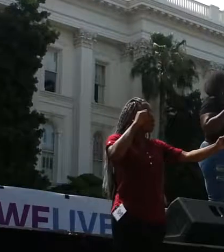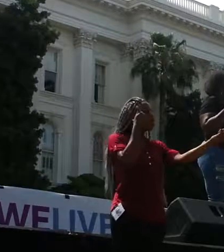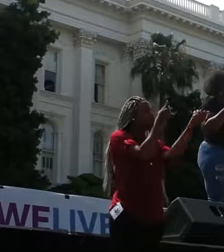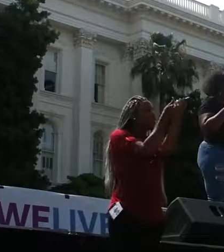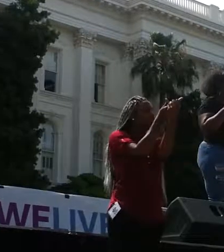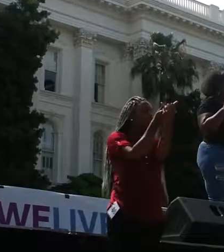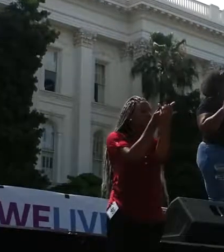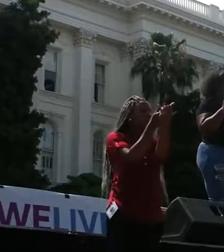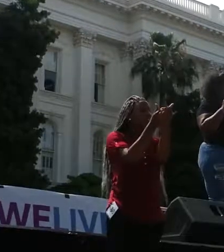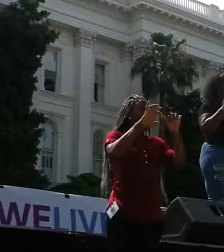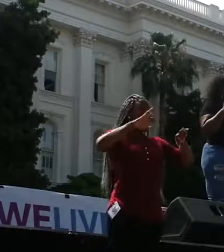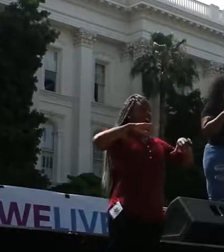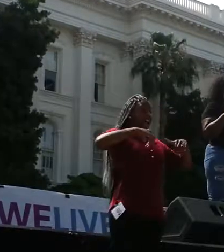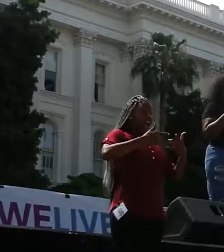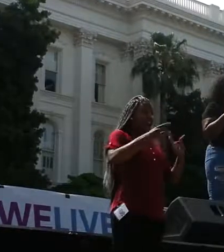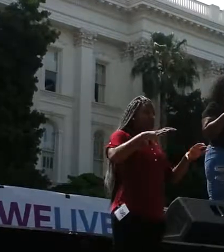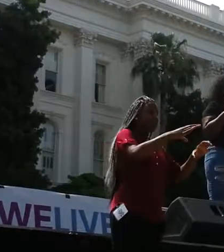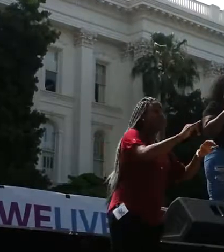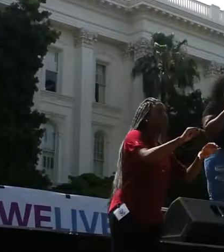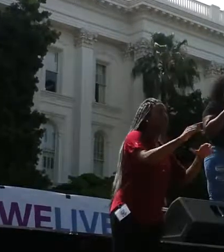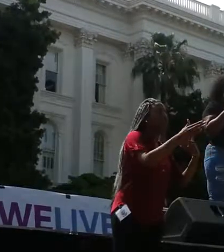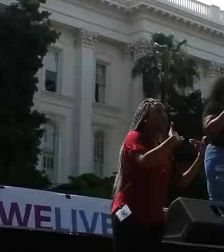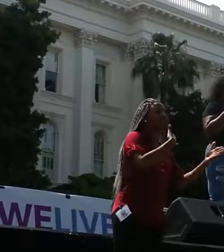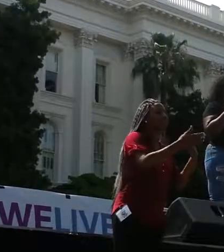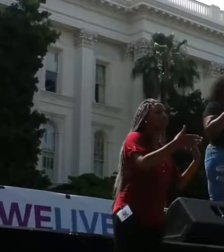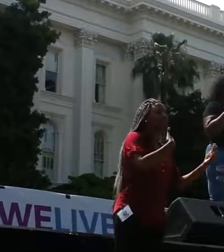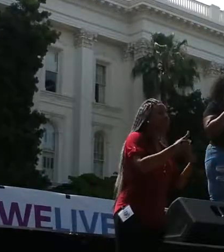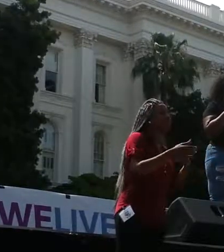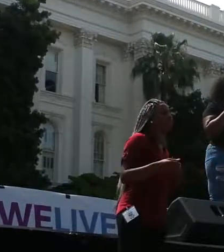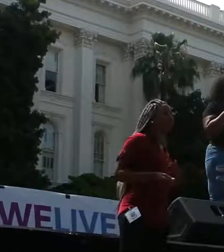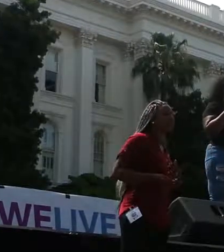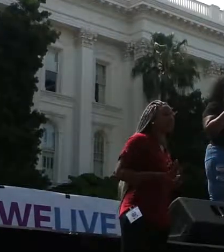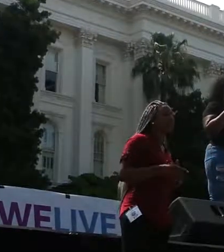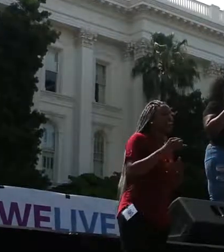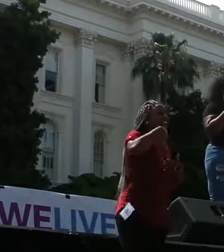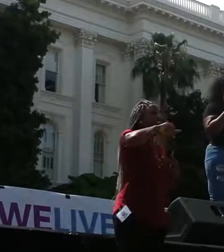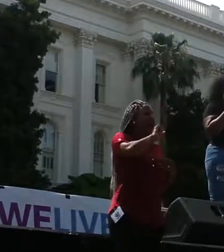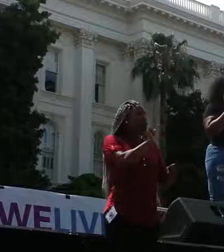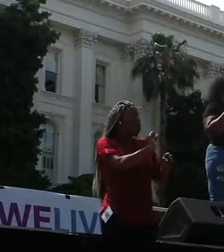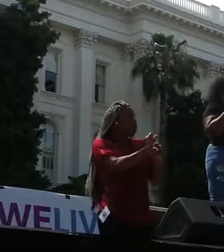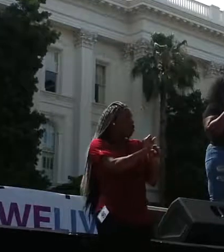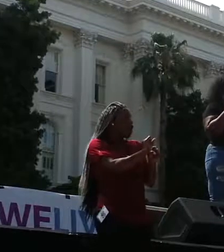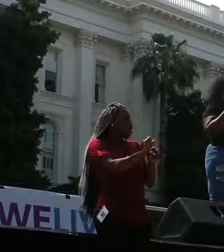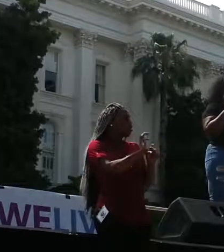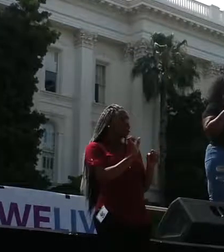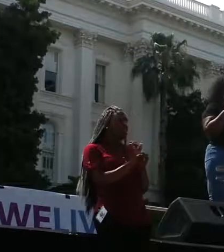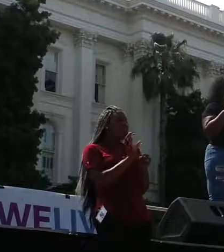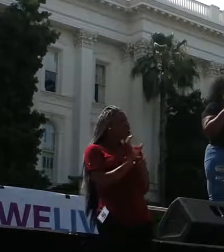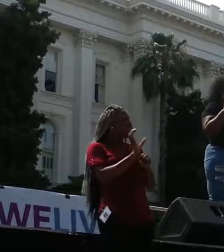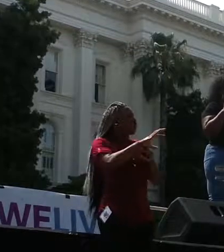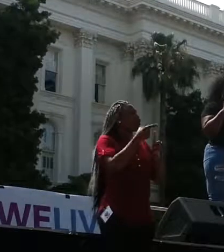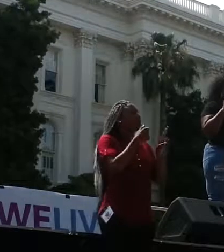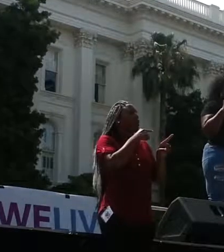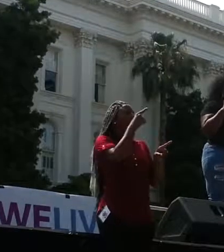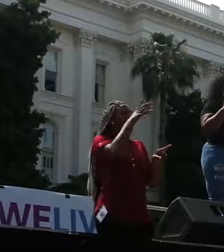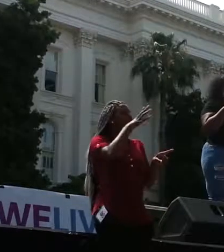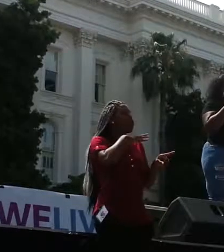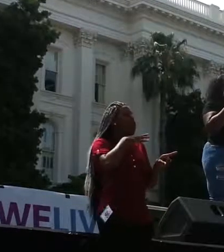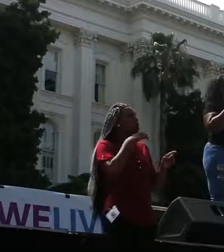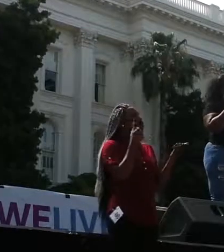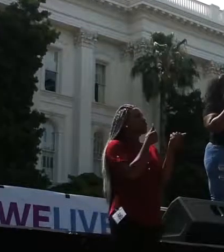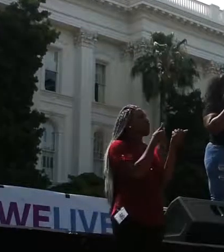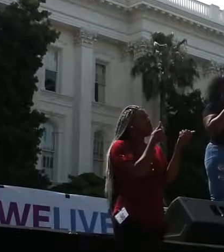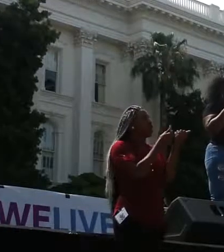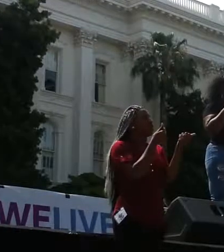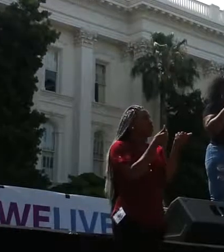or not. Right? Right? Our work by this mighty source of black women does just that and so much more